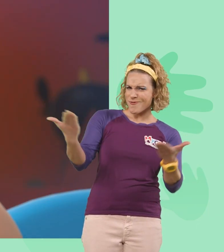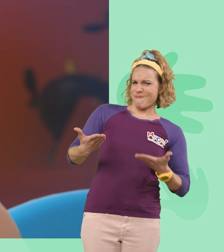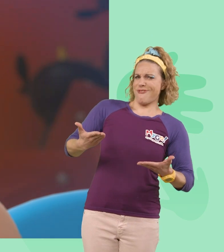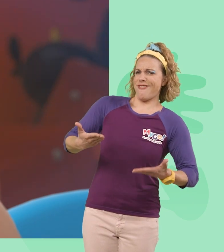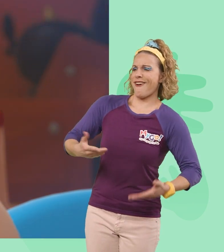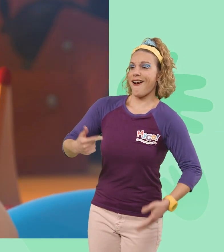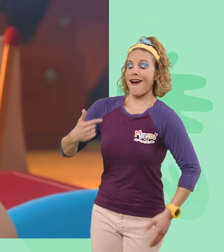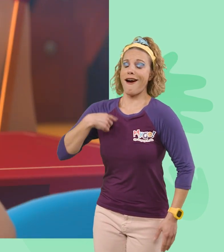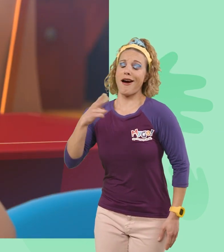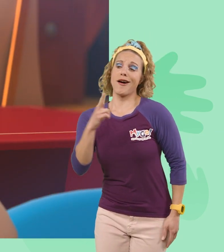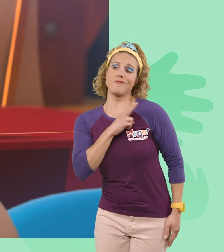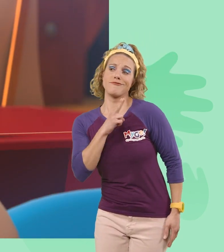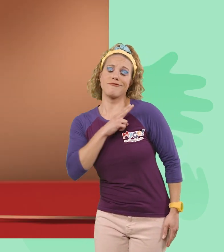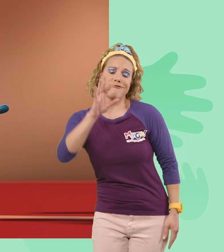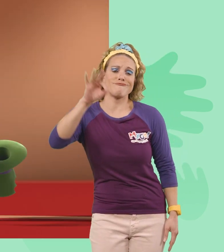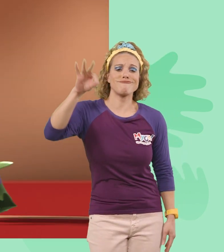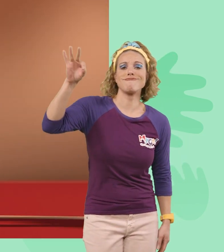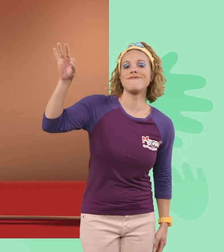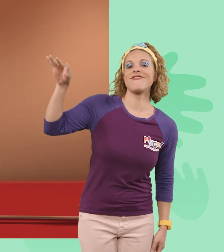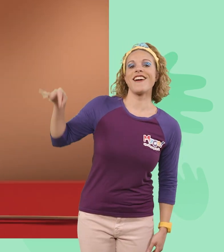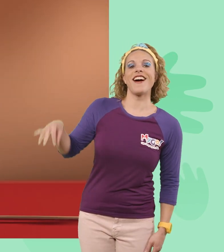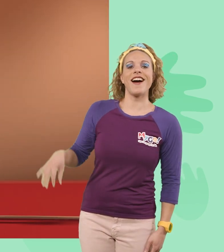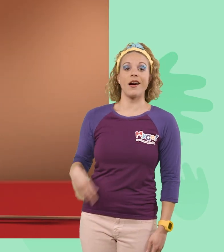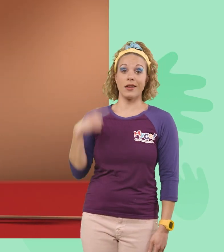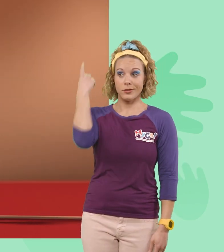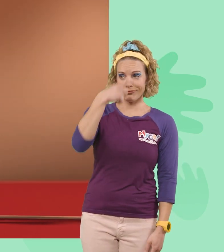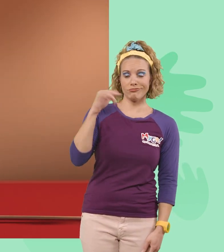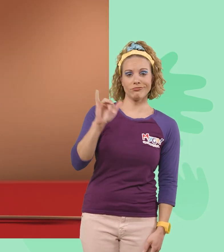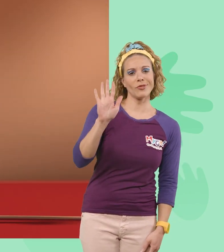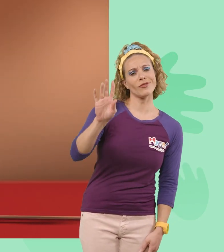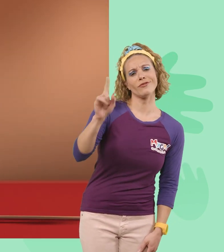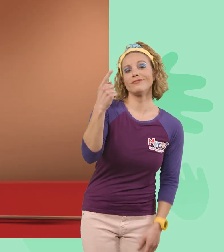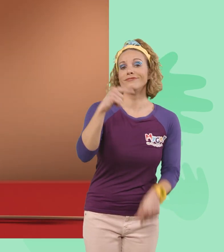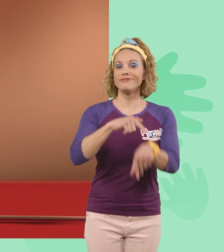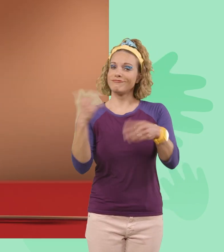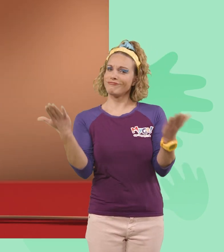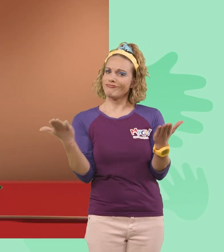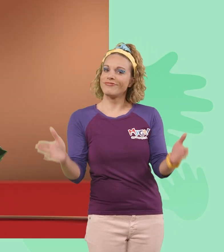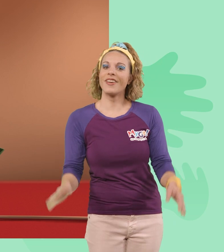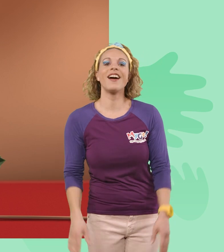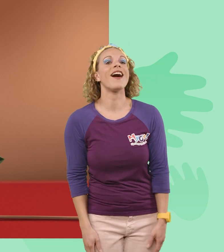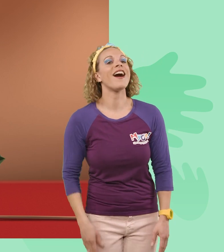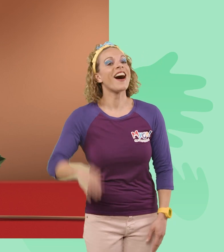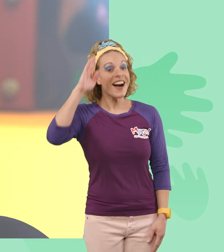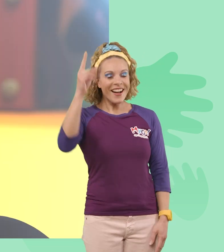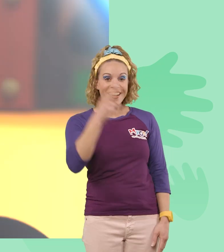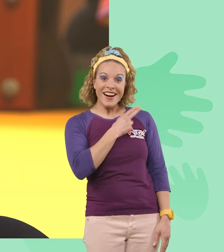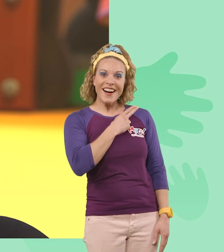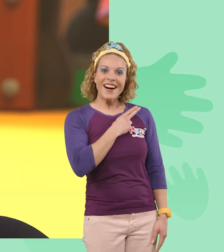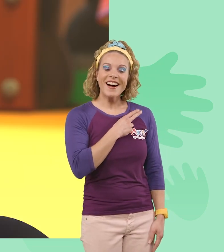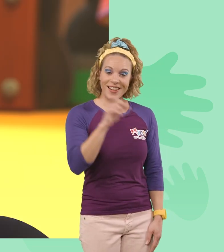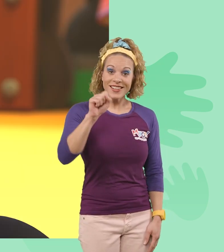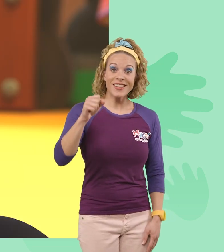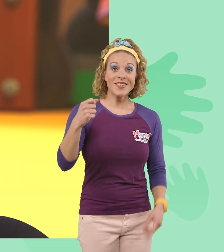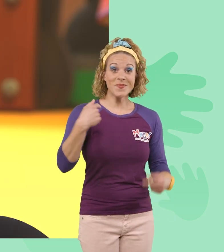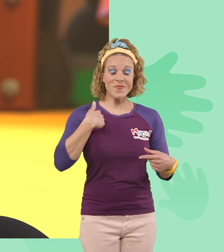I'm Horace the Fly! Looks like your first time here, hmm? Hi, Horace! It's me, Blippi!